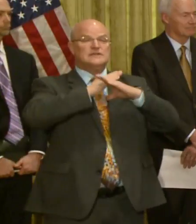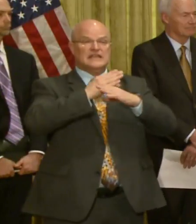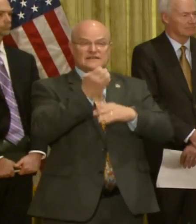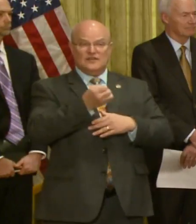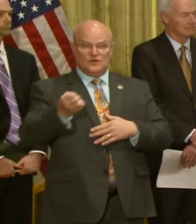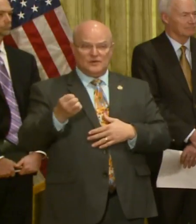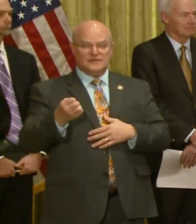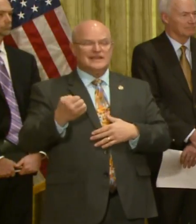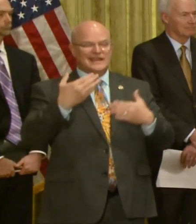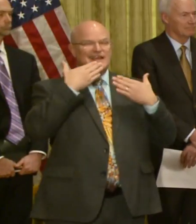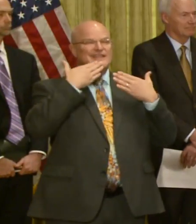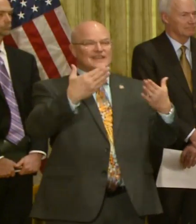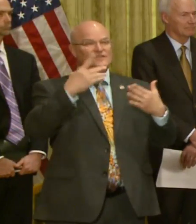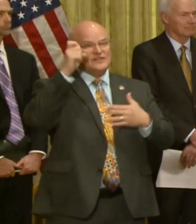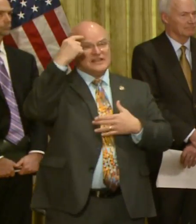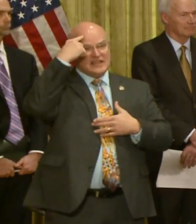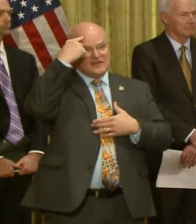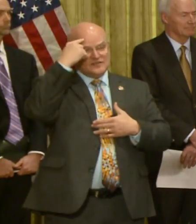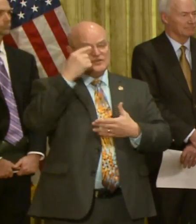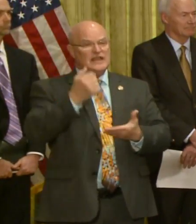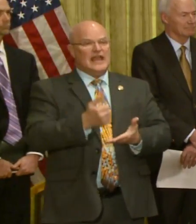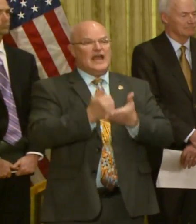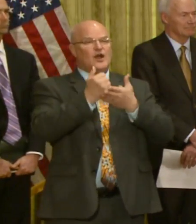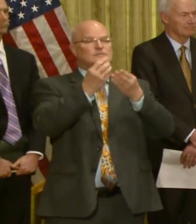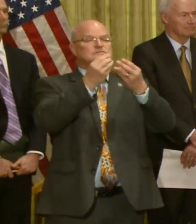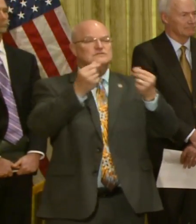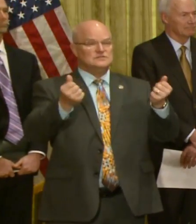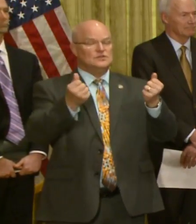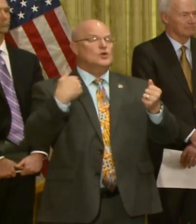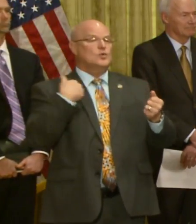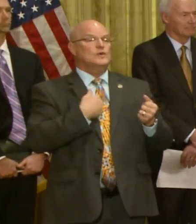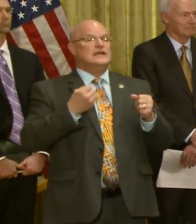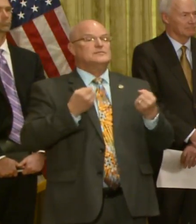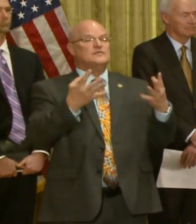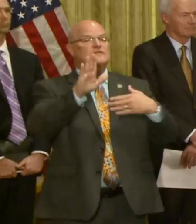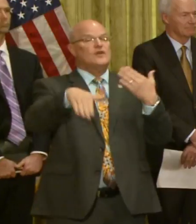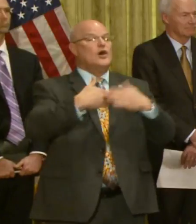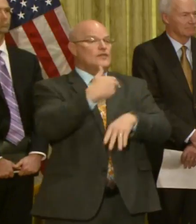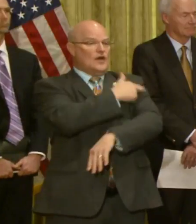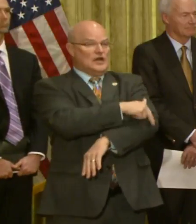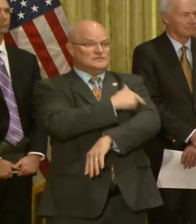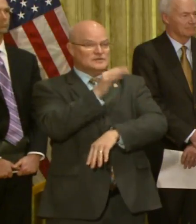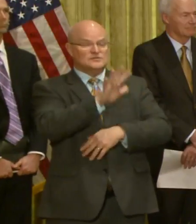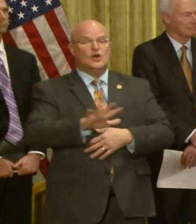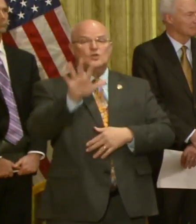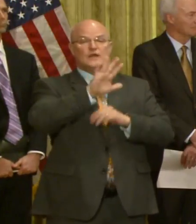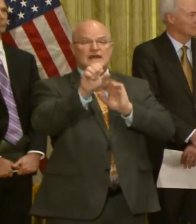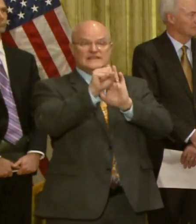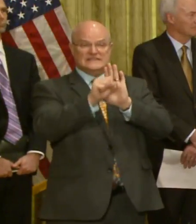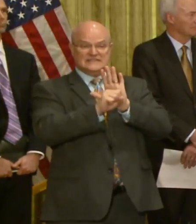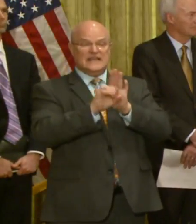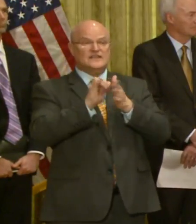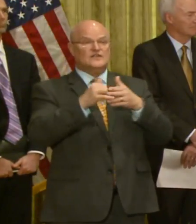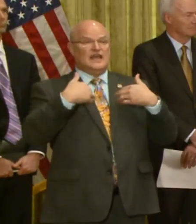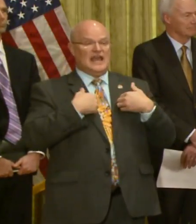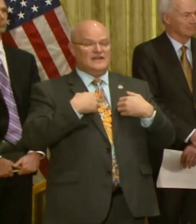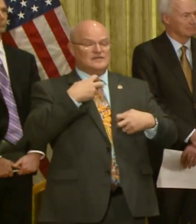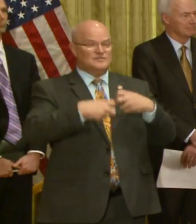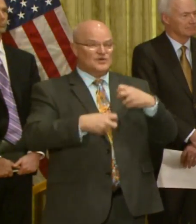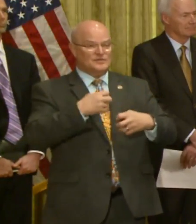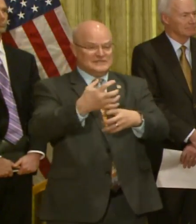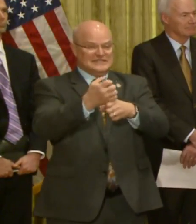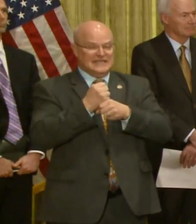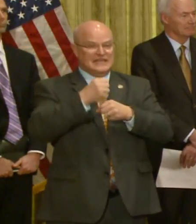I appreciate the governor for reaching out to us to look for solutions that we can provide for all the hospitals across the state that are having trouble procuring